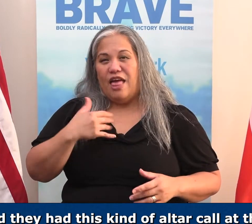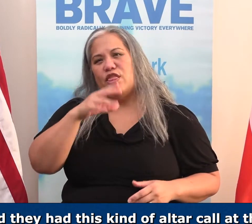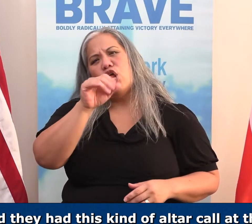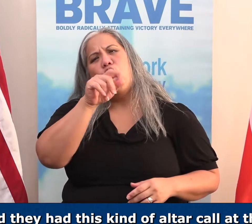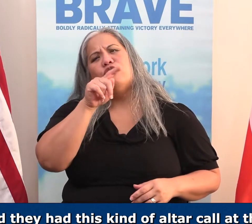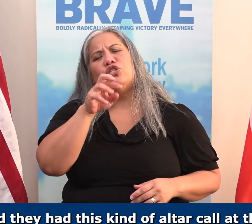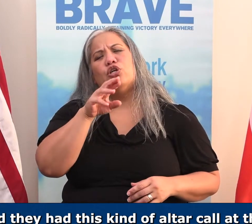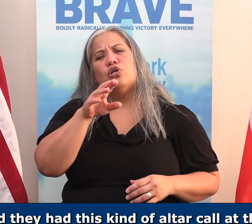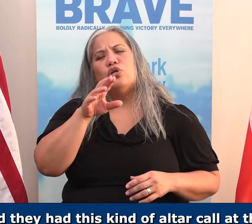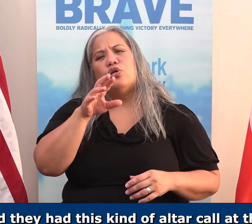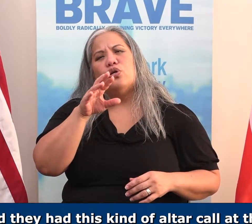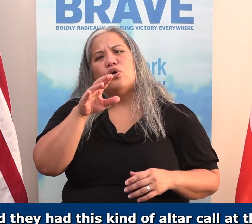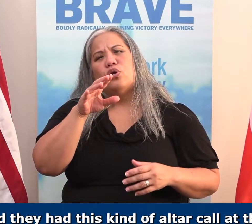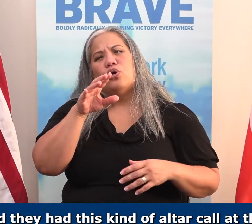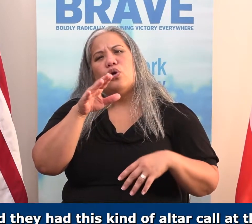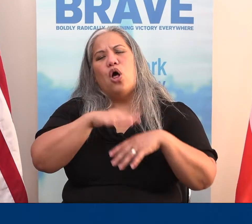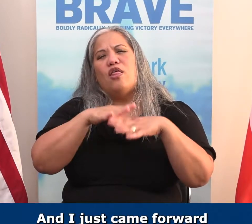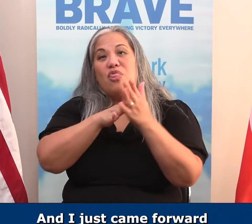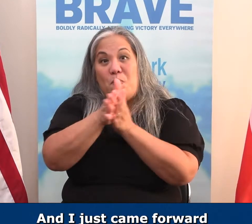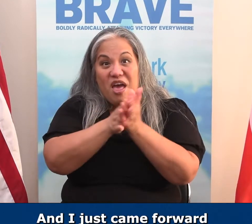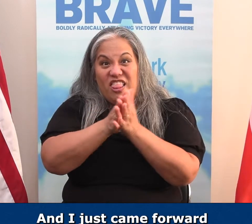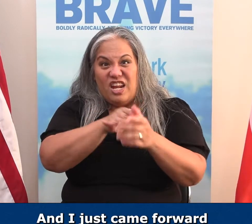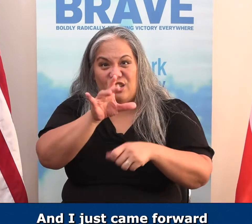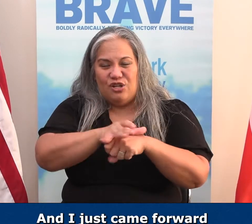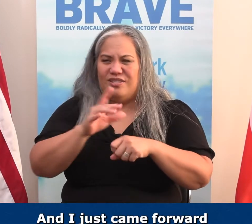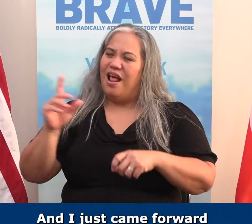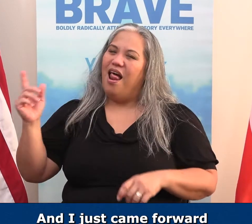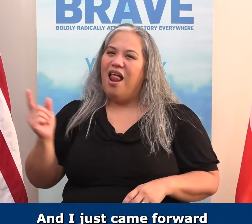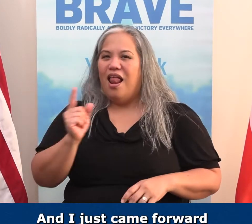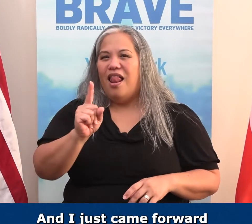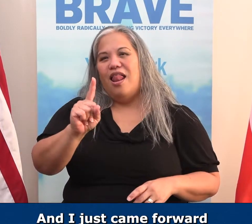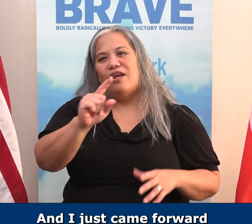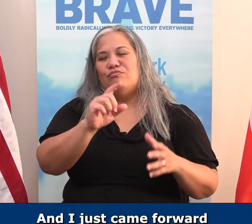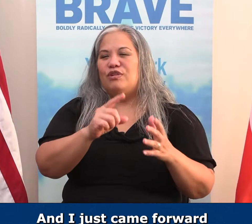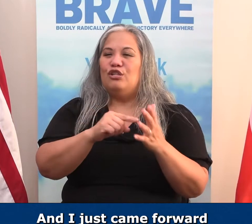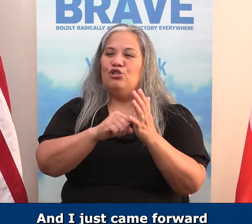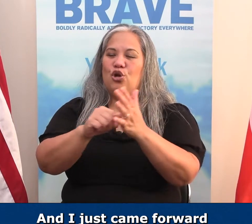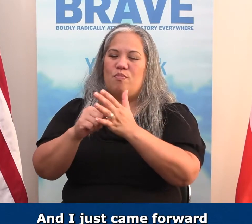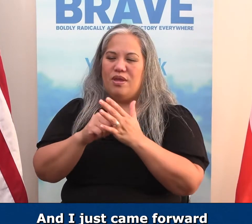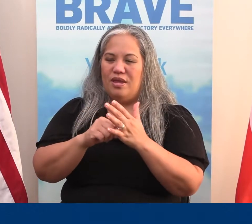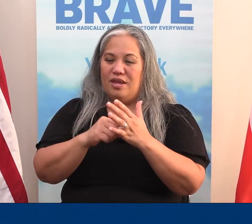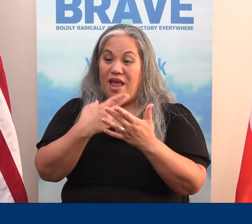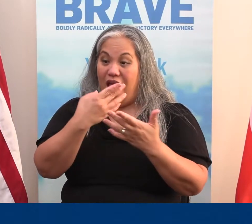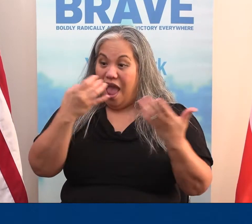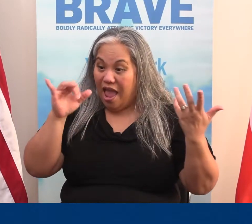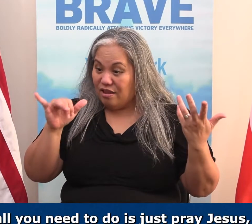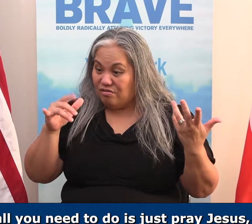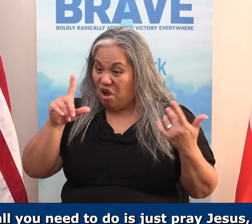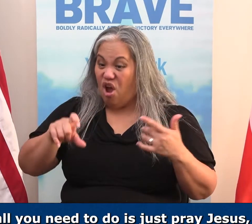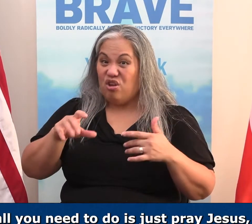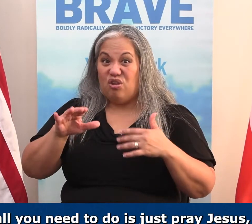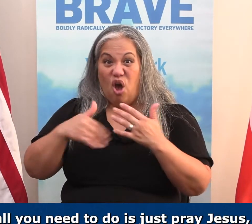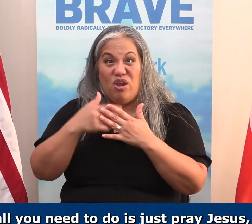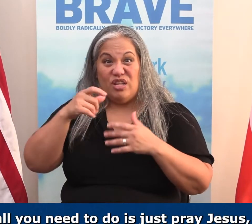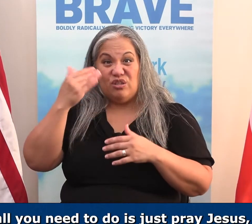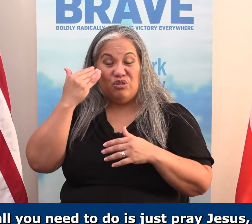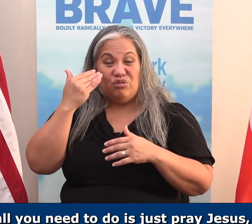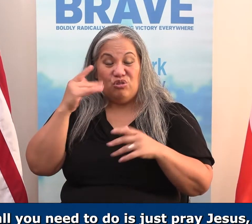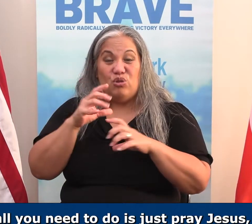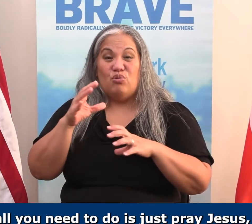call at the Methodist Church with a group of college students, and I just came forward, and they just kind of showed me, hey, all you need to do is just pray Jesus in